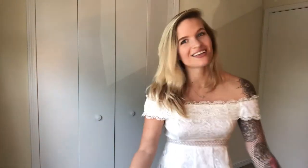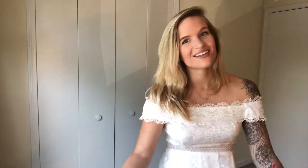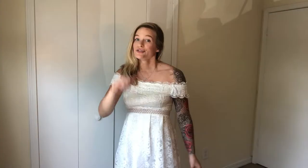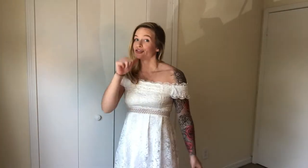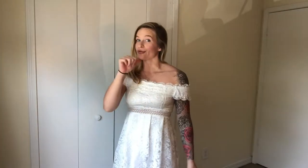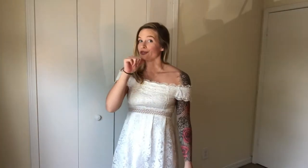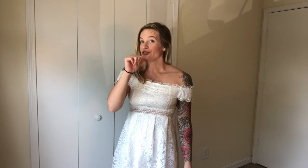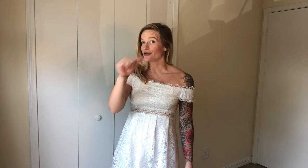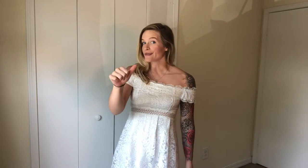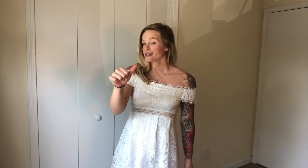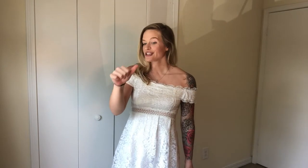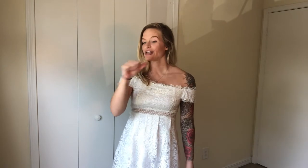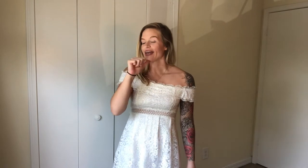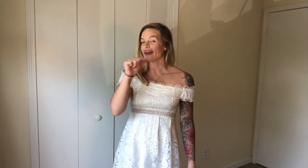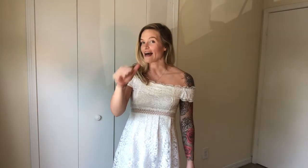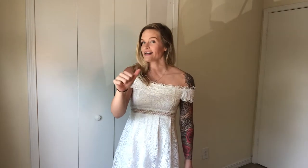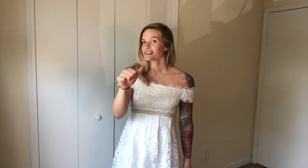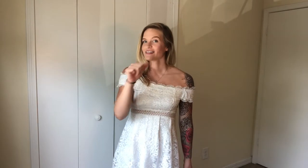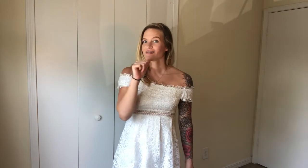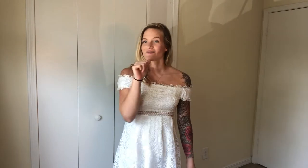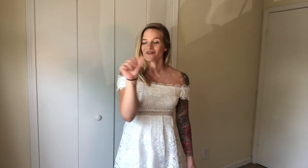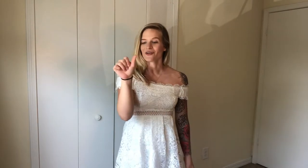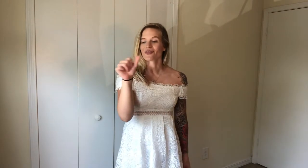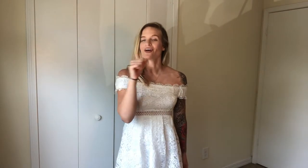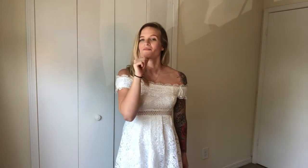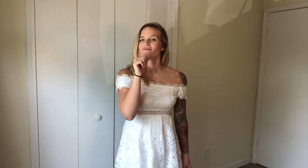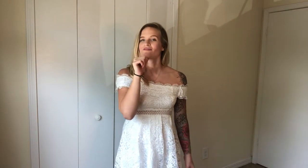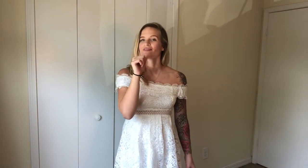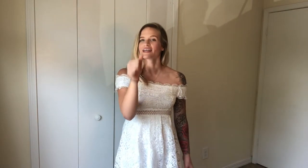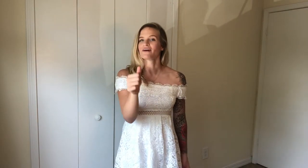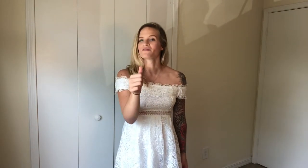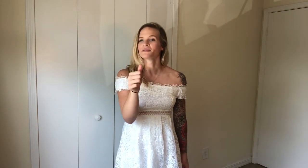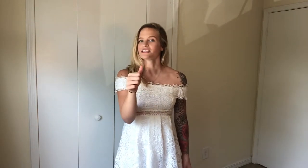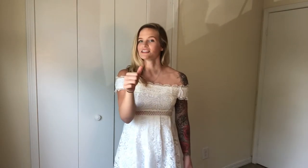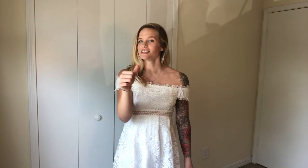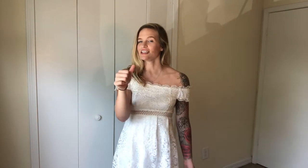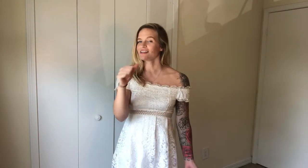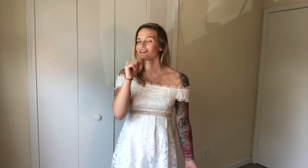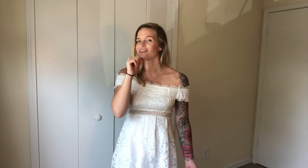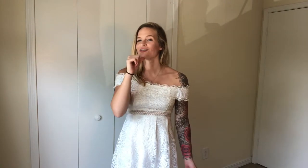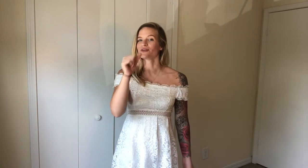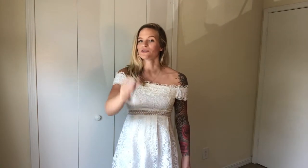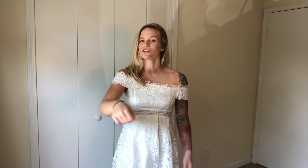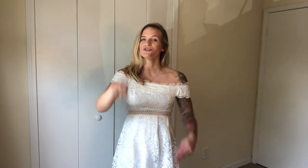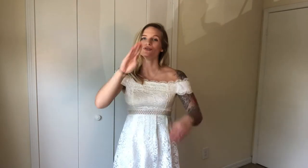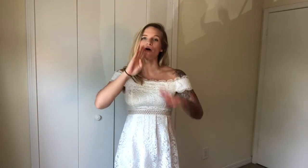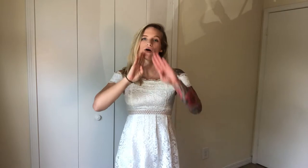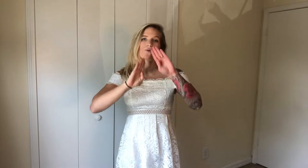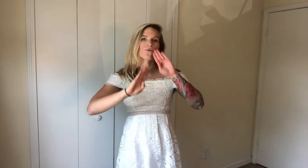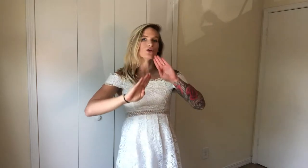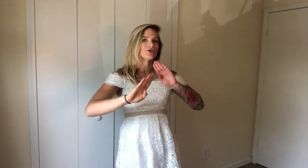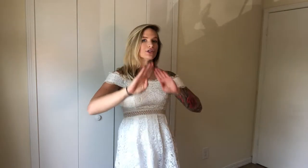So, don't knot your thumb, flick out from the chin, don't you worry